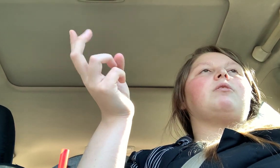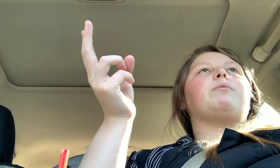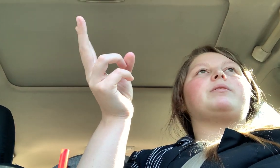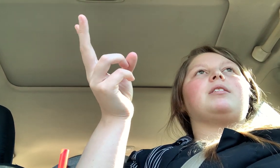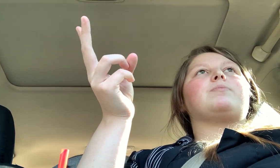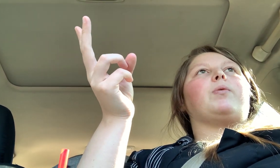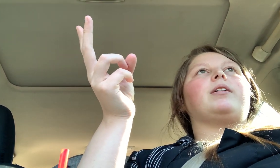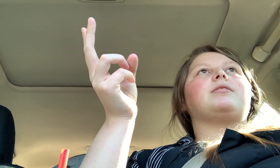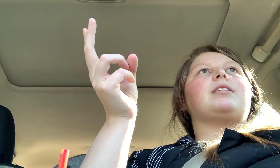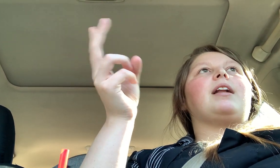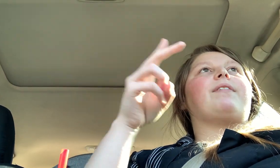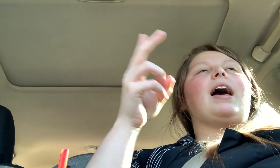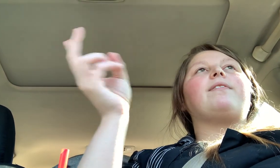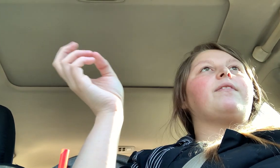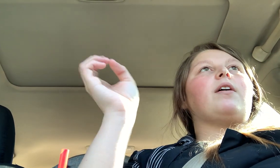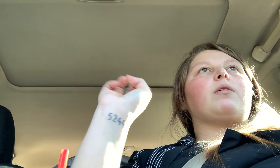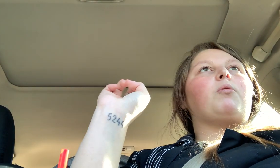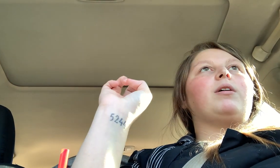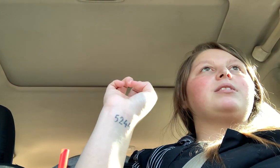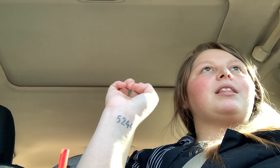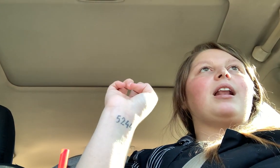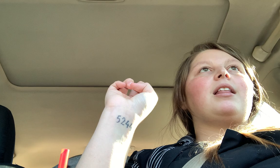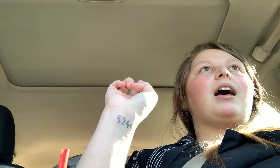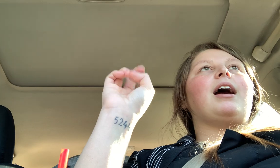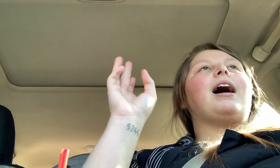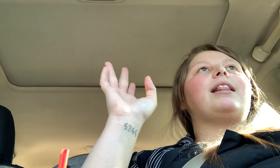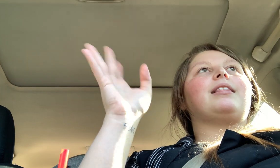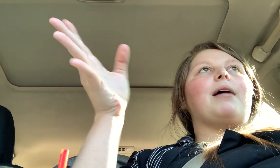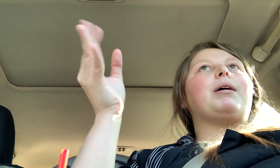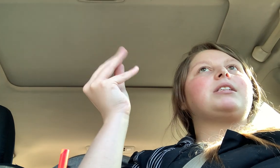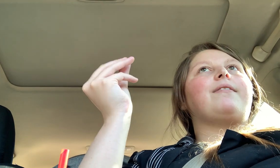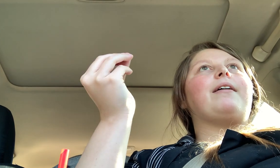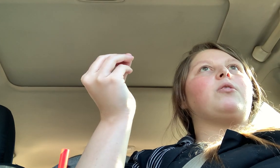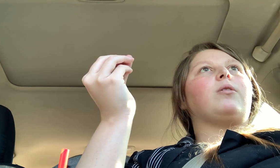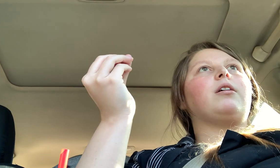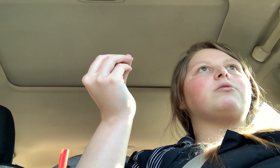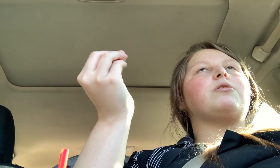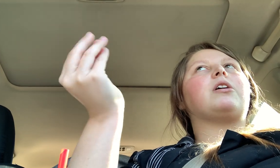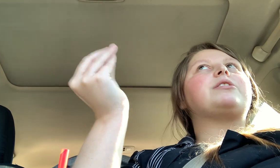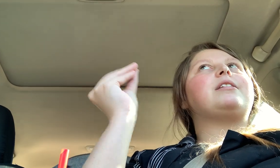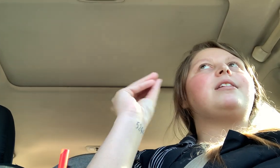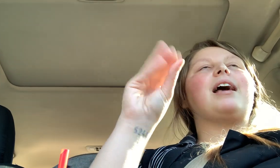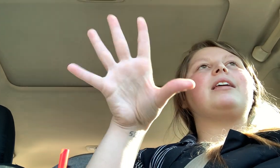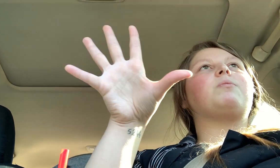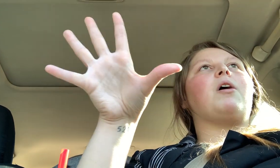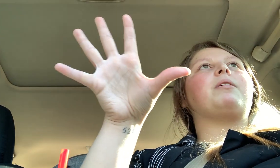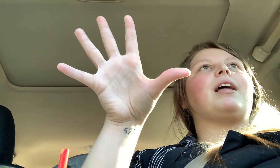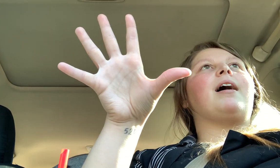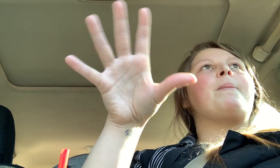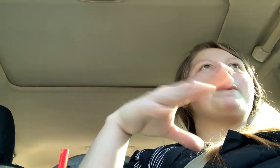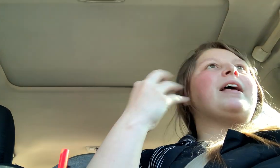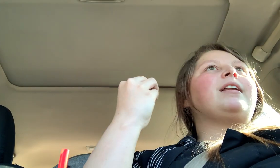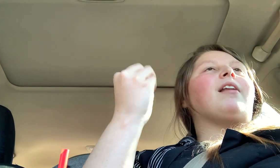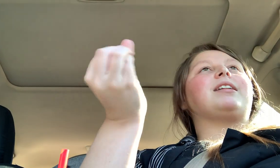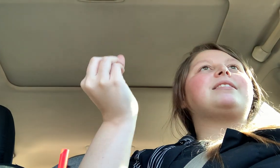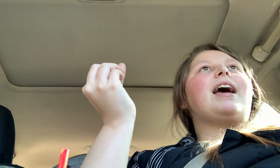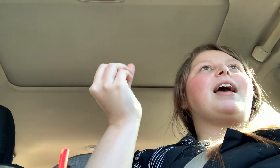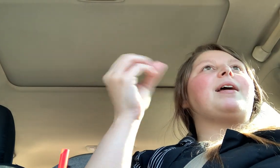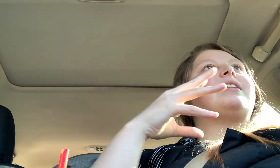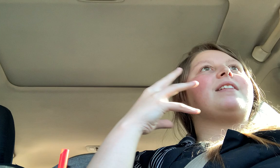two of them six points. And if I have leftover points at the end of the night, I let myself have an Oreo or There is nothing wrong with that. Not to say it's